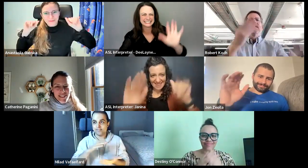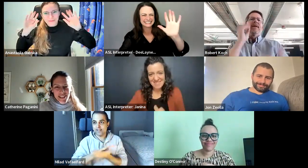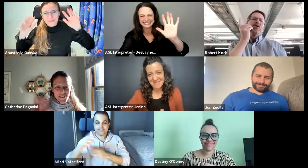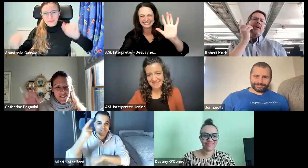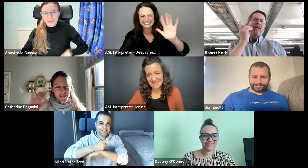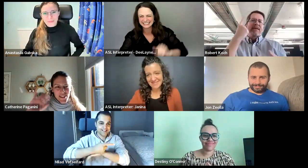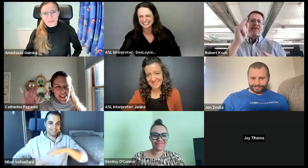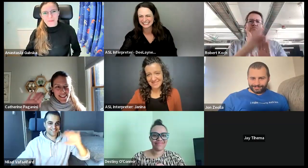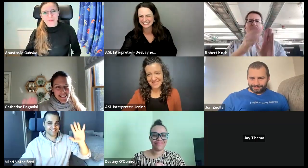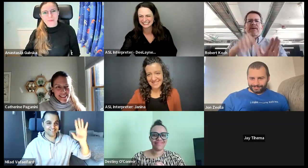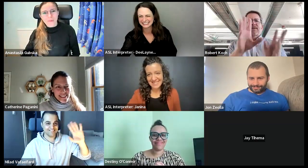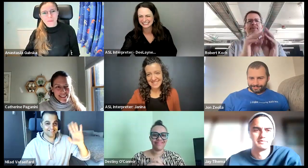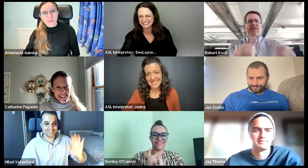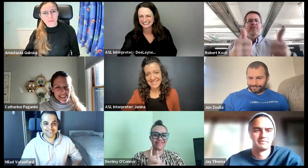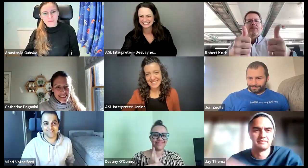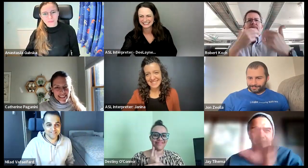Thank you everyone. Bye-bye.